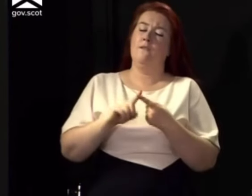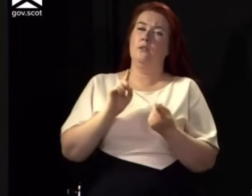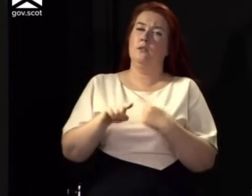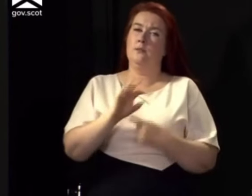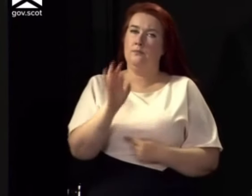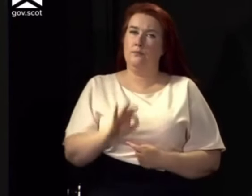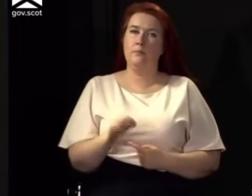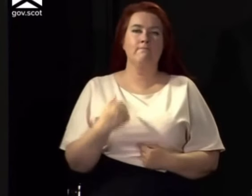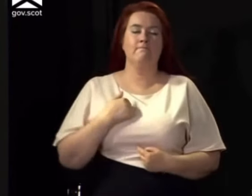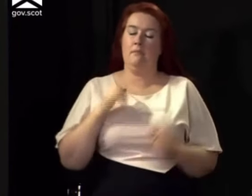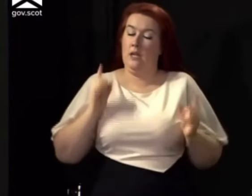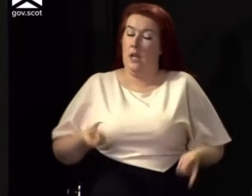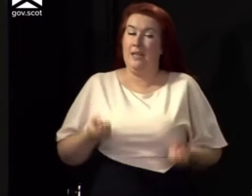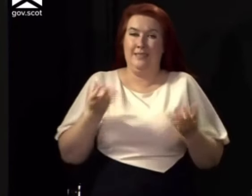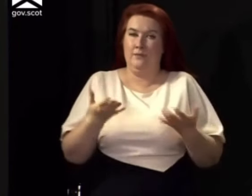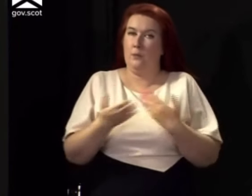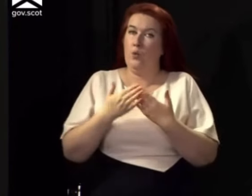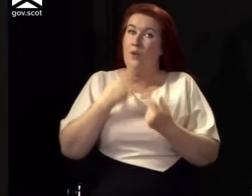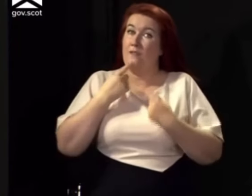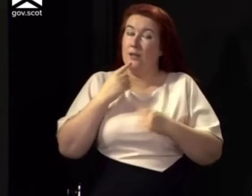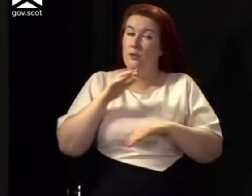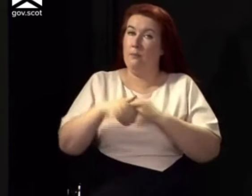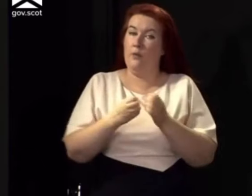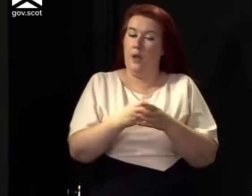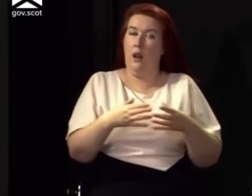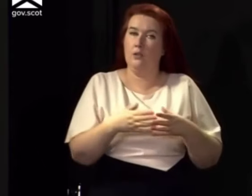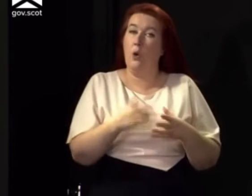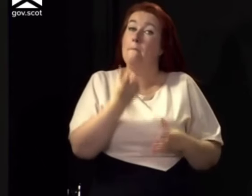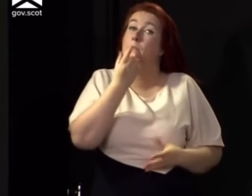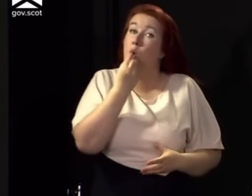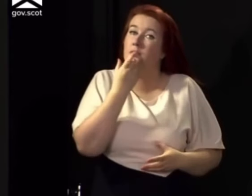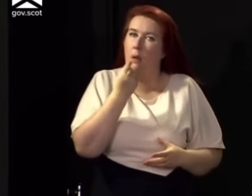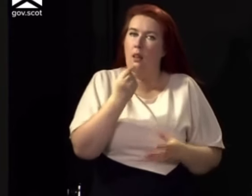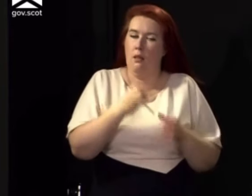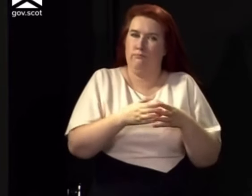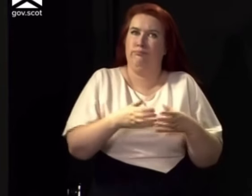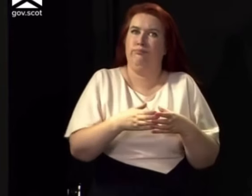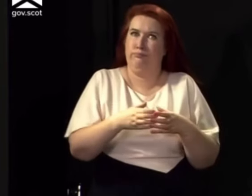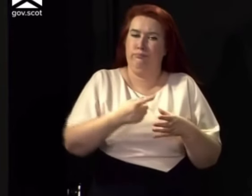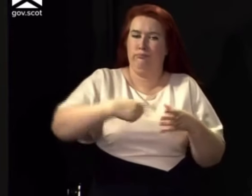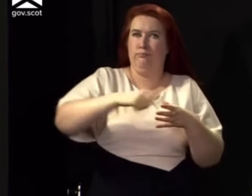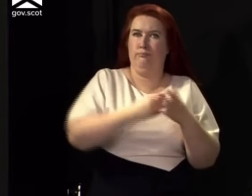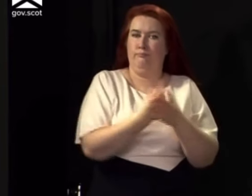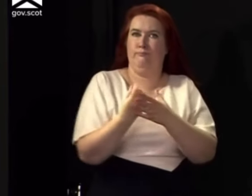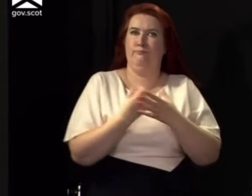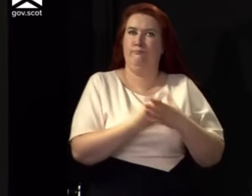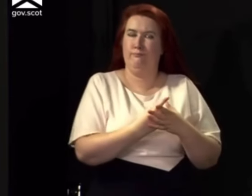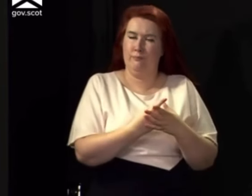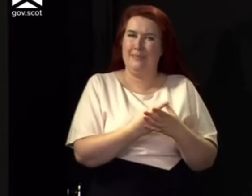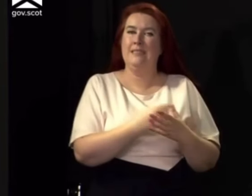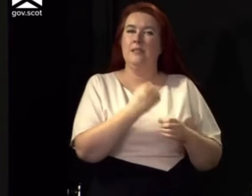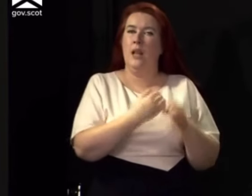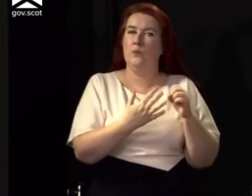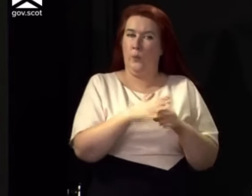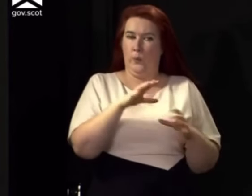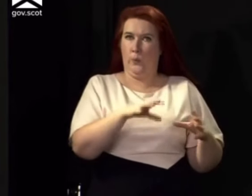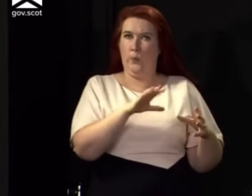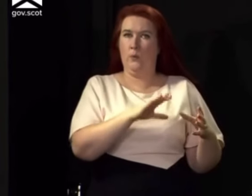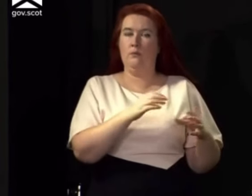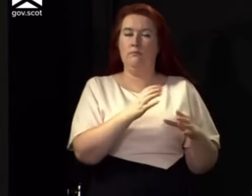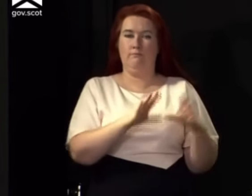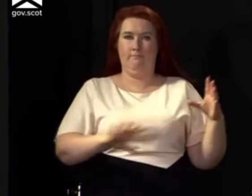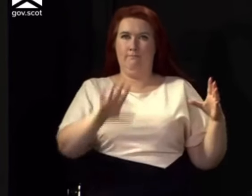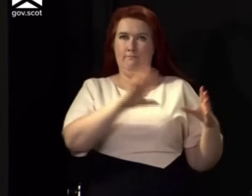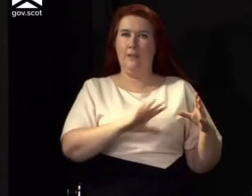saying to people that wherever you might choose to go abroad, they might get a pandemic outbreak, the COVID might flare up and then they cannae come